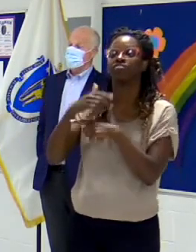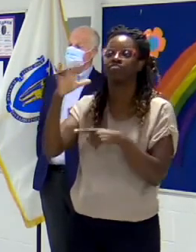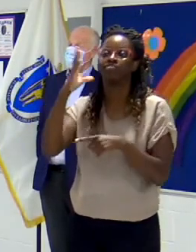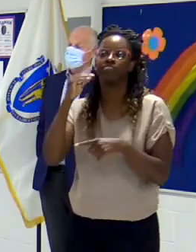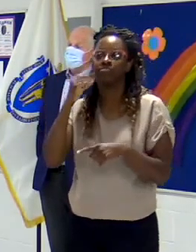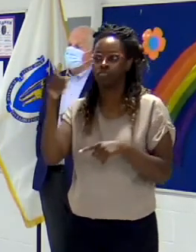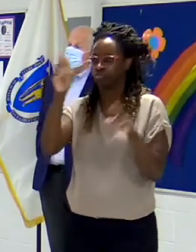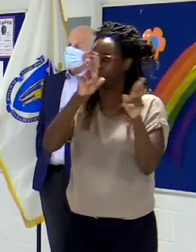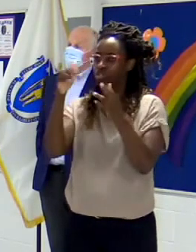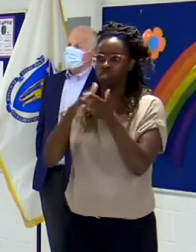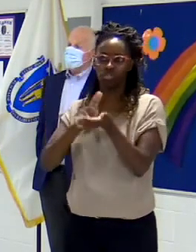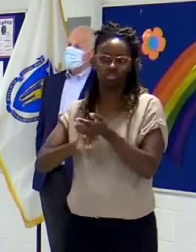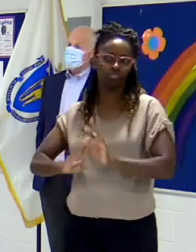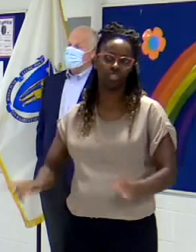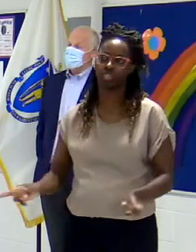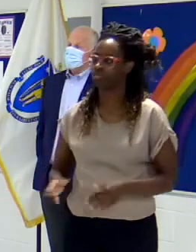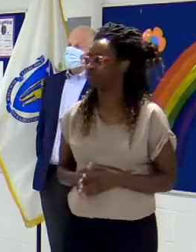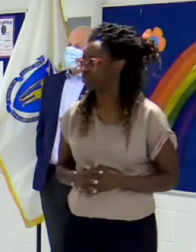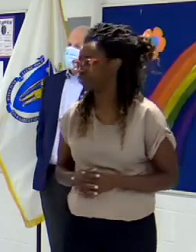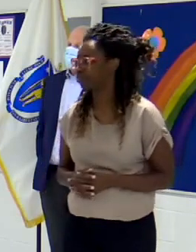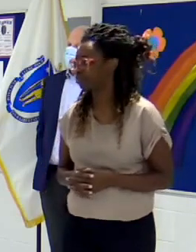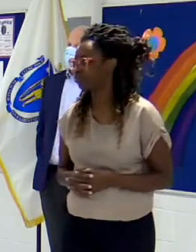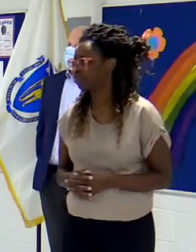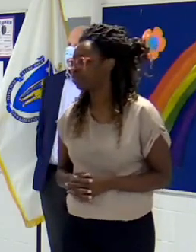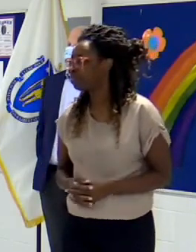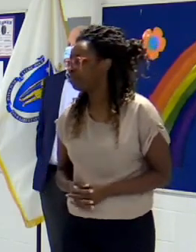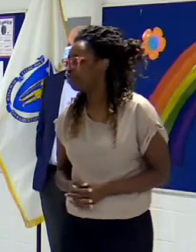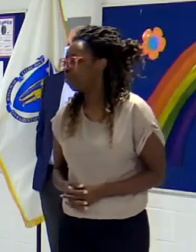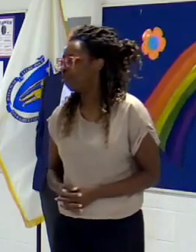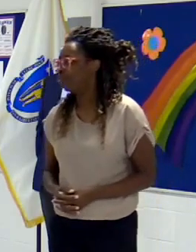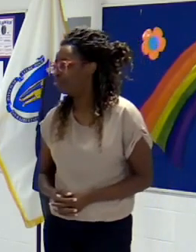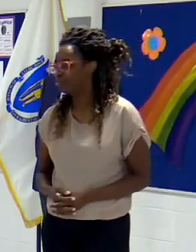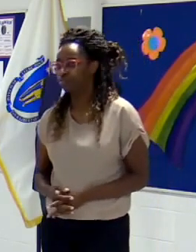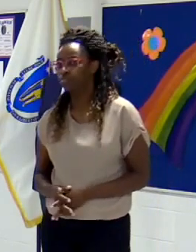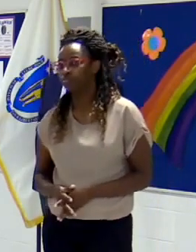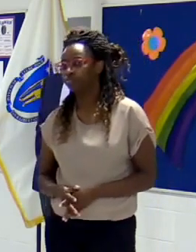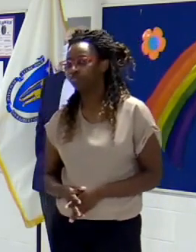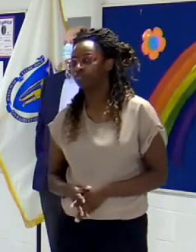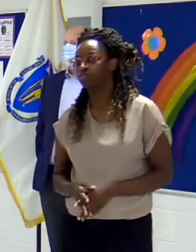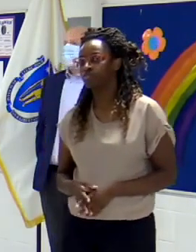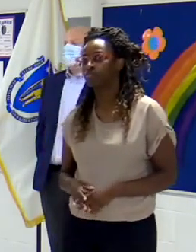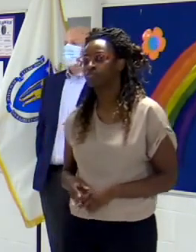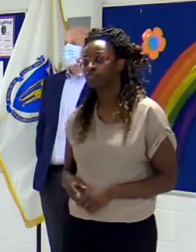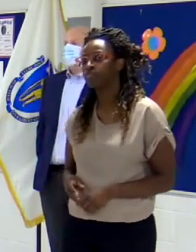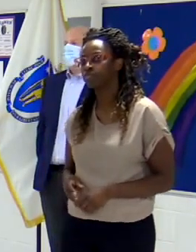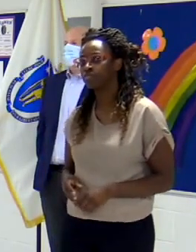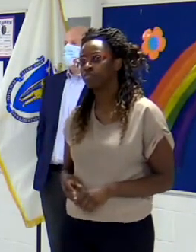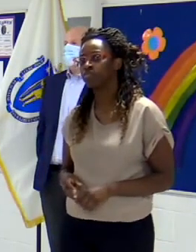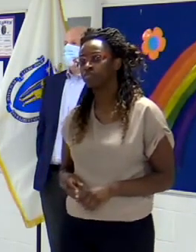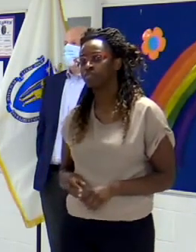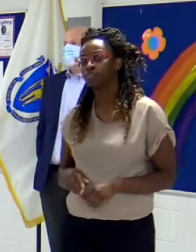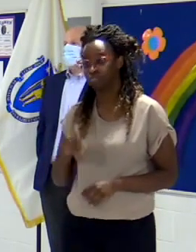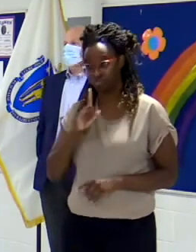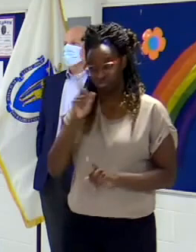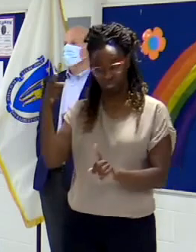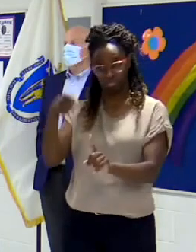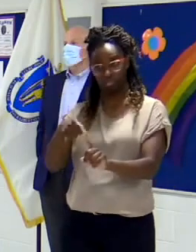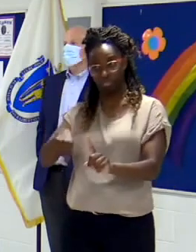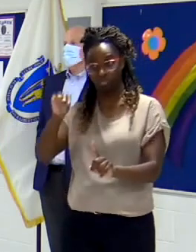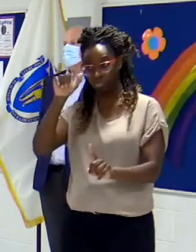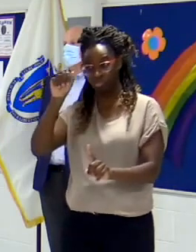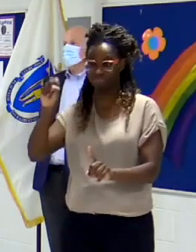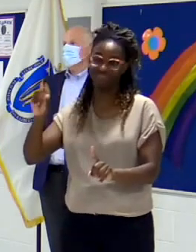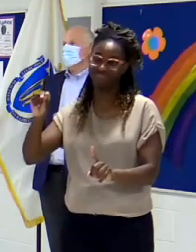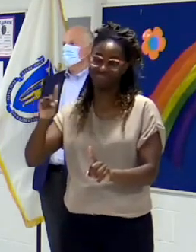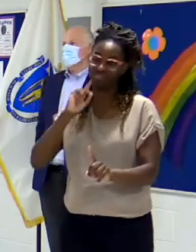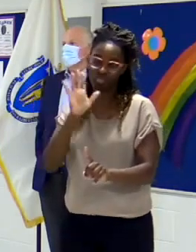I think in many ways, um, this is, uh, this is not just an issue for Massachusetts. It's a challenge for, uh, for the rest of the